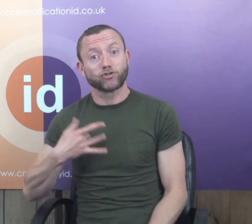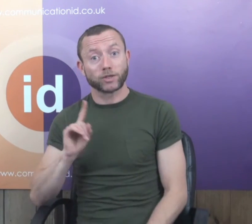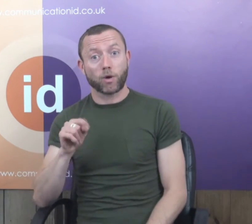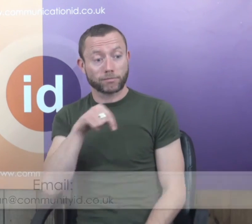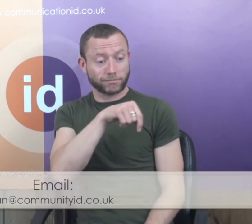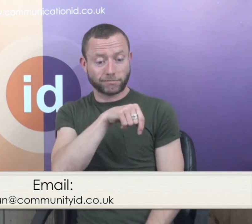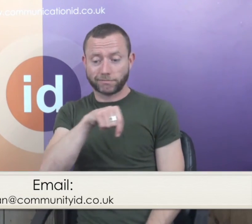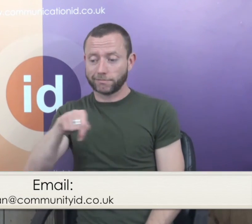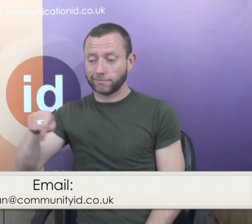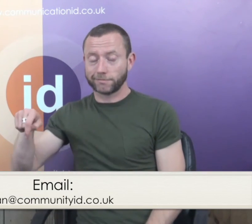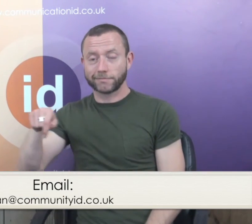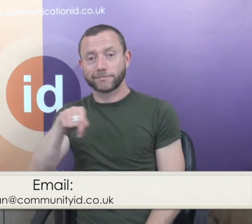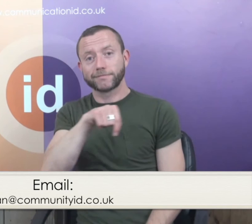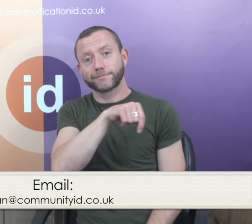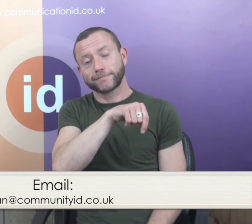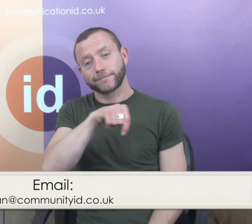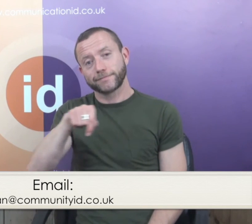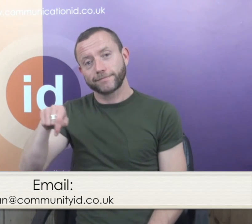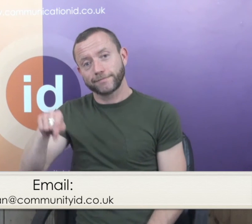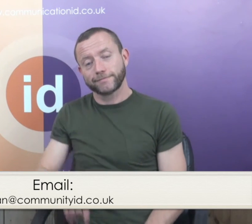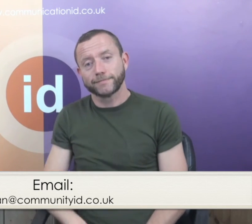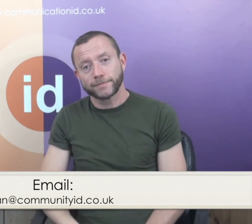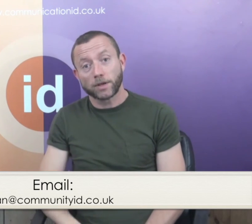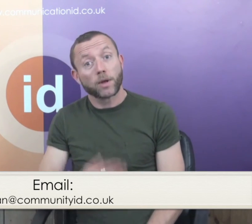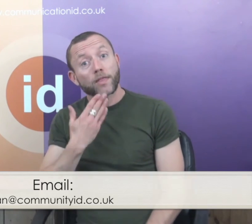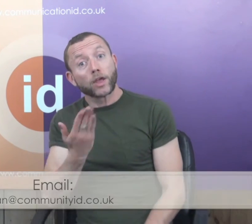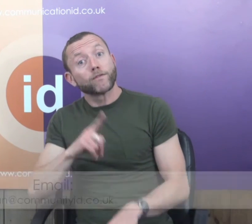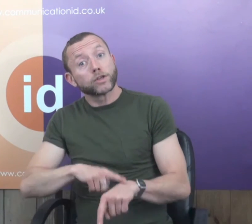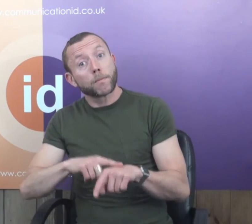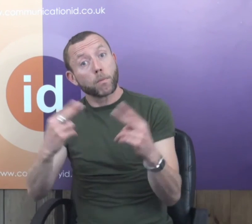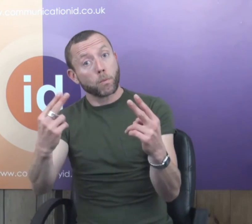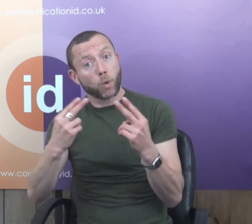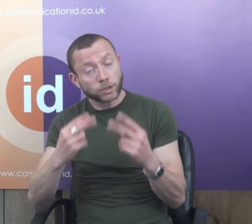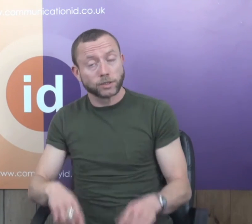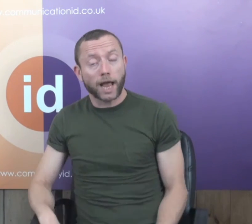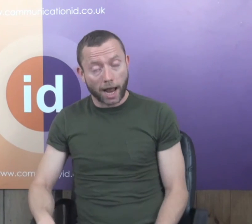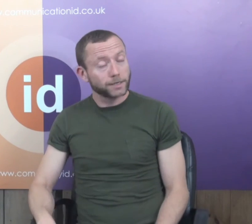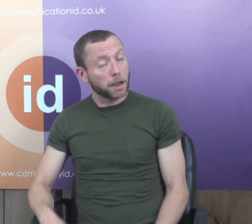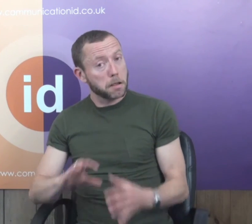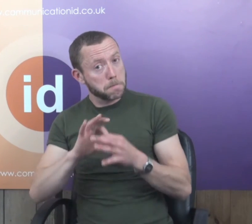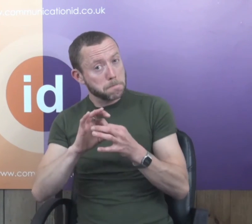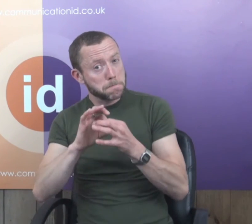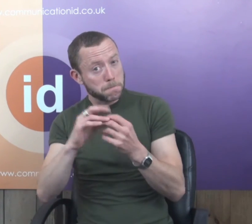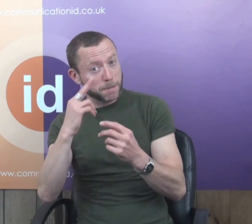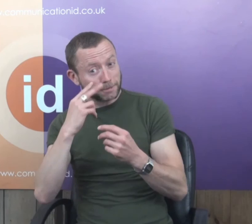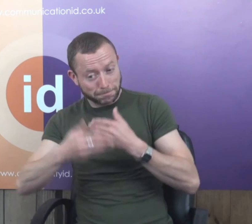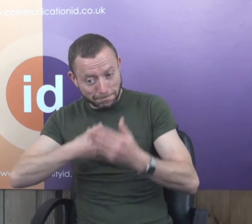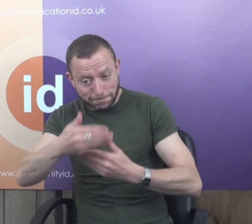get in touch with me. You can do this via my email which is here. Thank you for taking the time to watch. Keep in touch